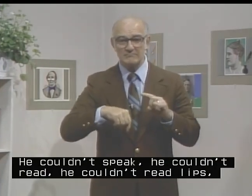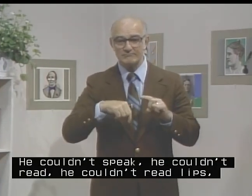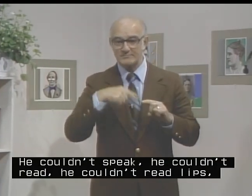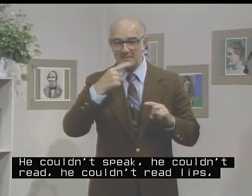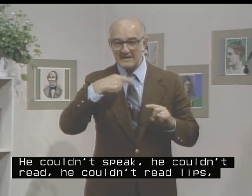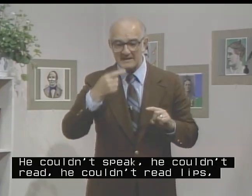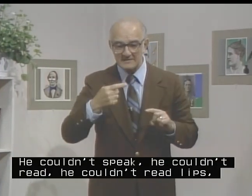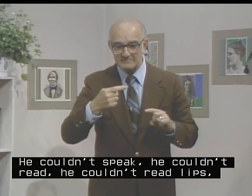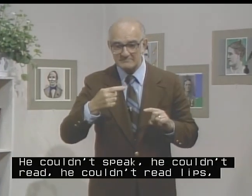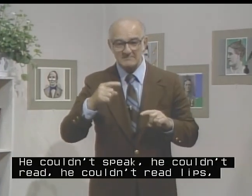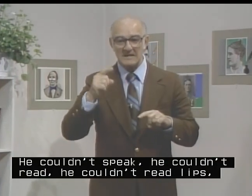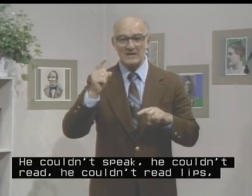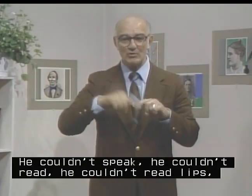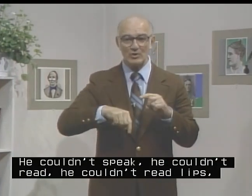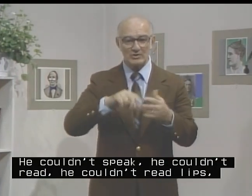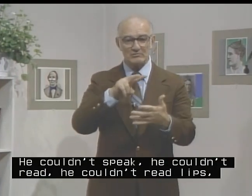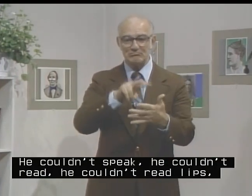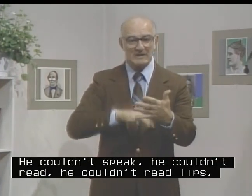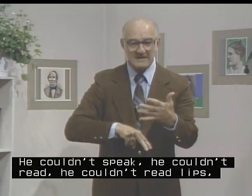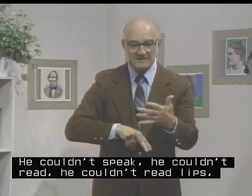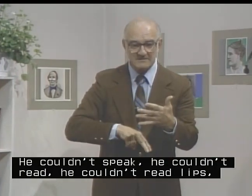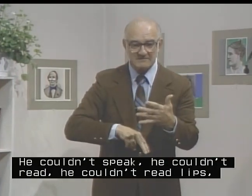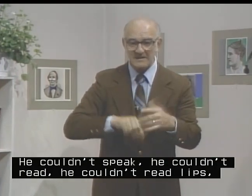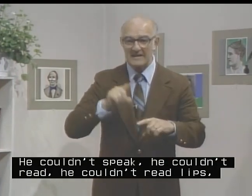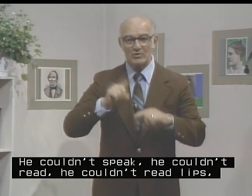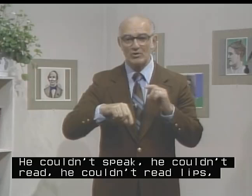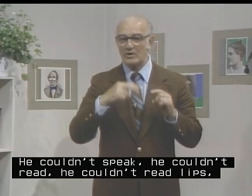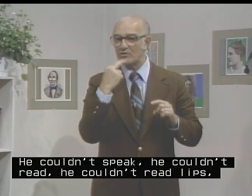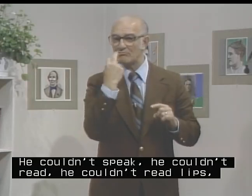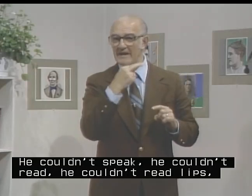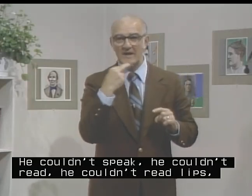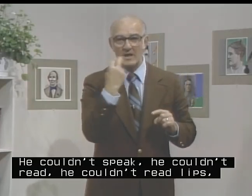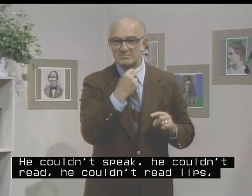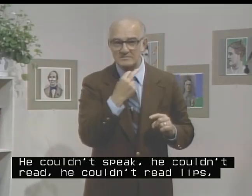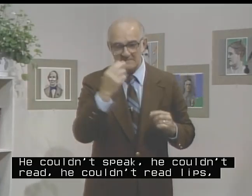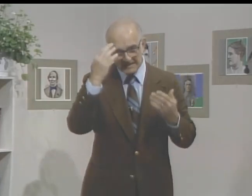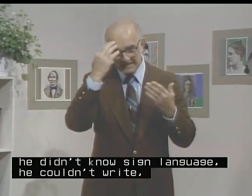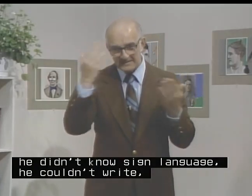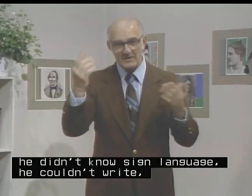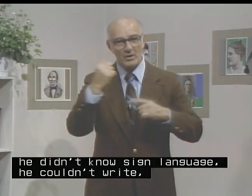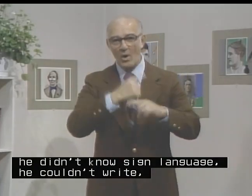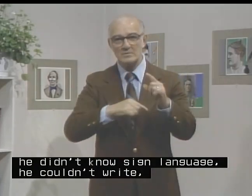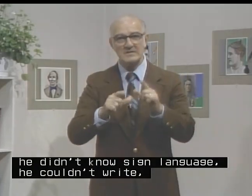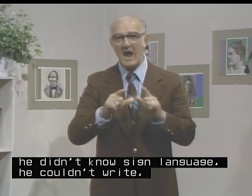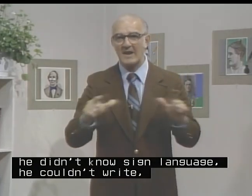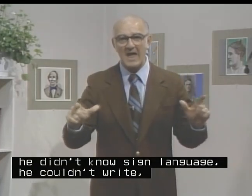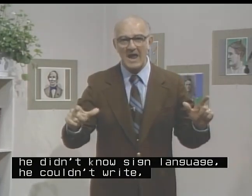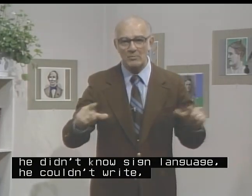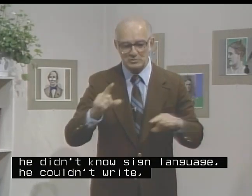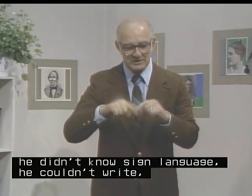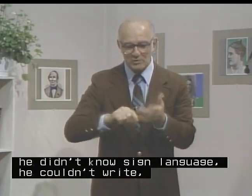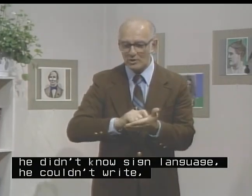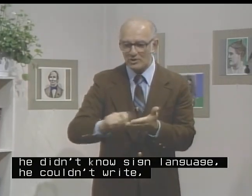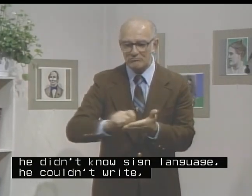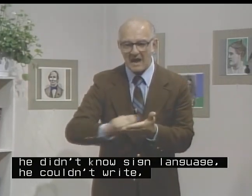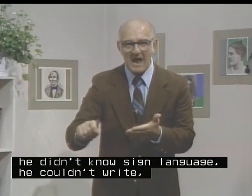speak. He couldn't read. He couldn't read lips. He didn't know sign language. He couldn't write.